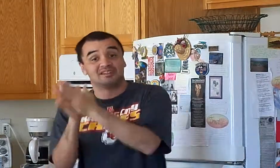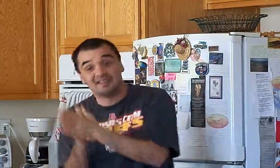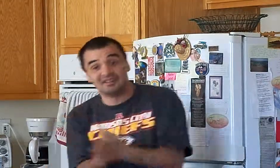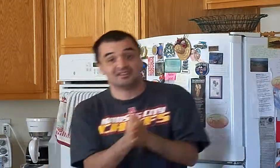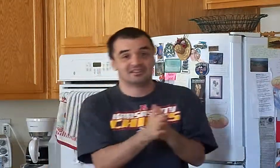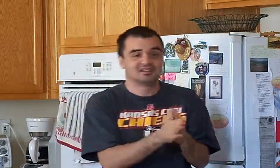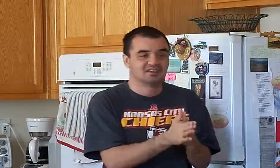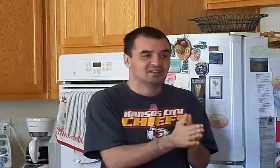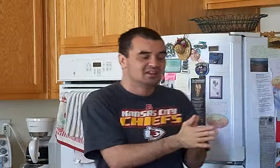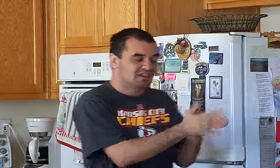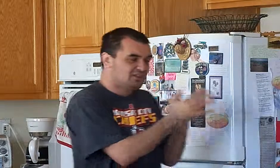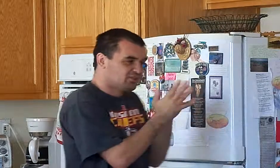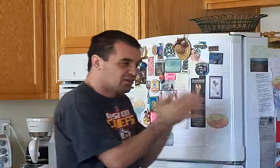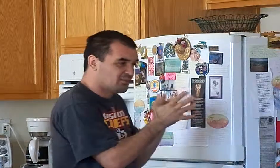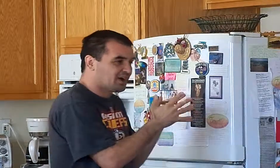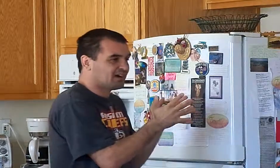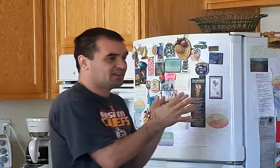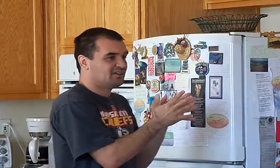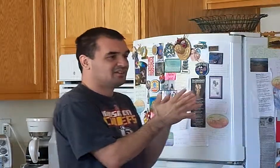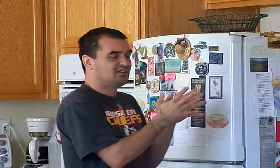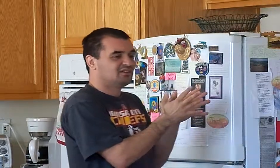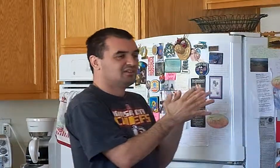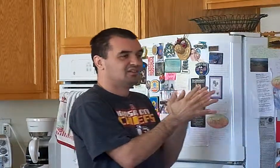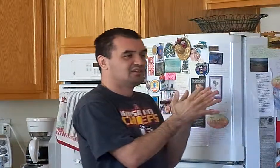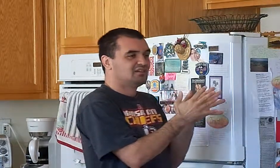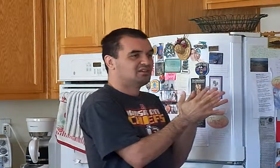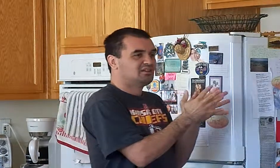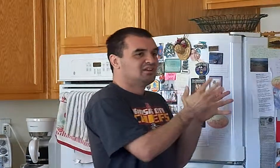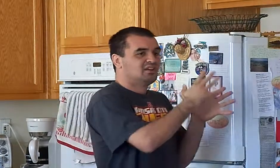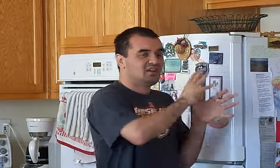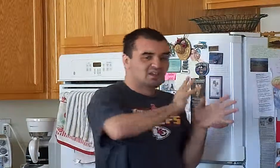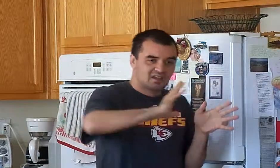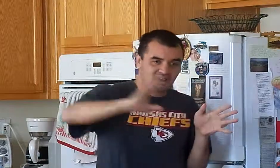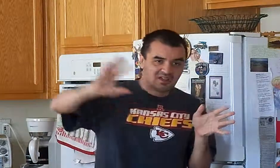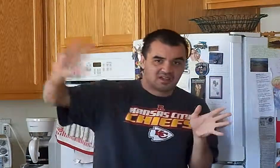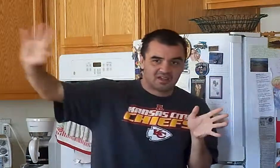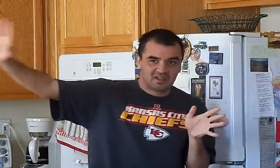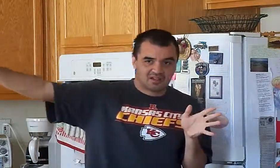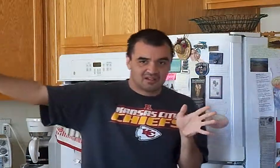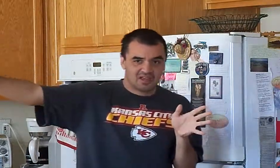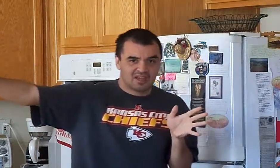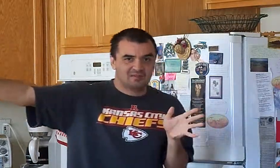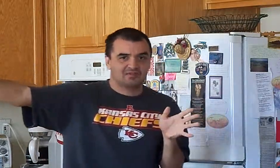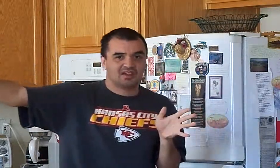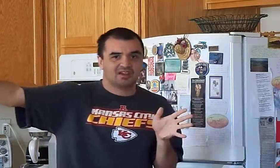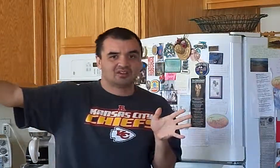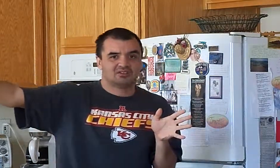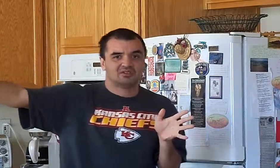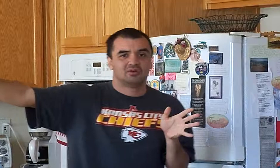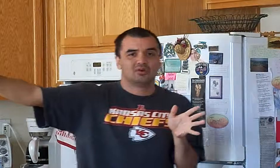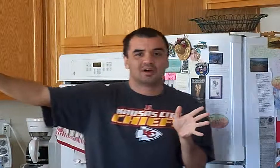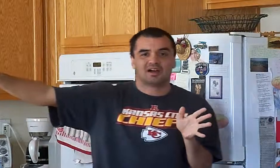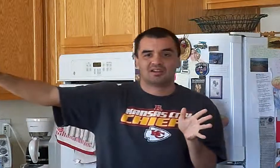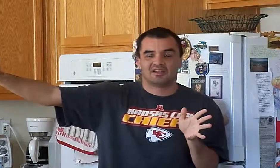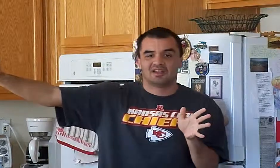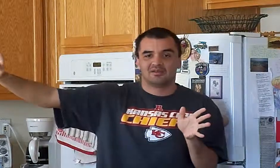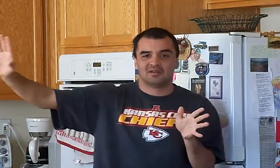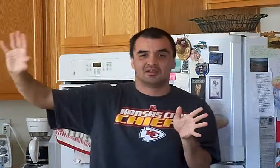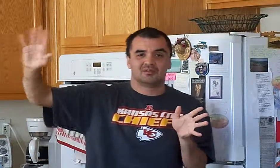least, in their minds, the Amy fans who are behind Amy and